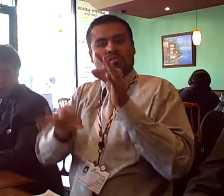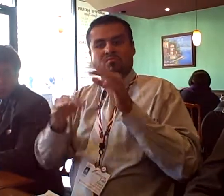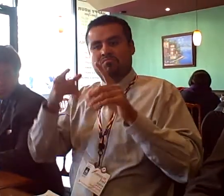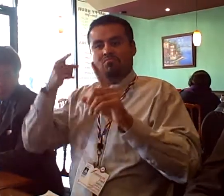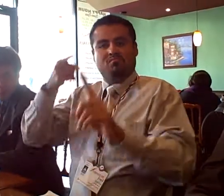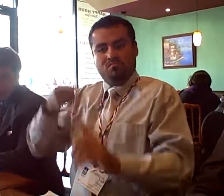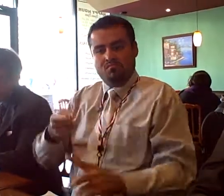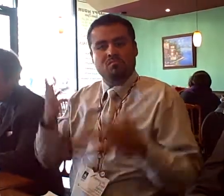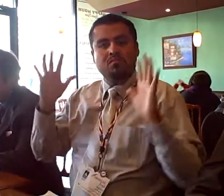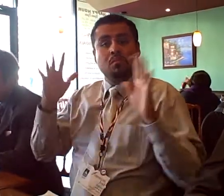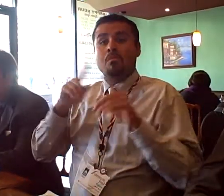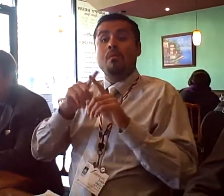realized that we were missing staff at all.